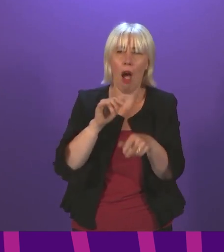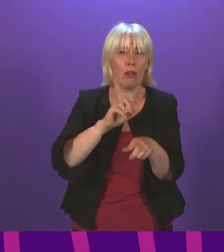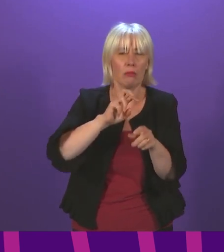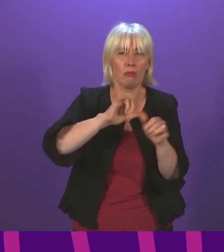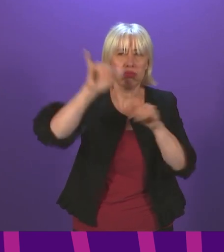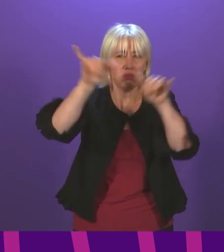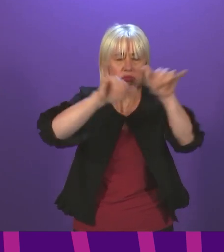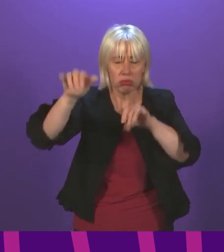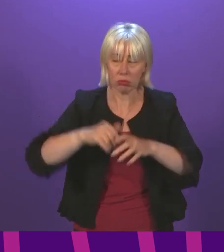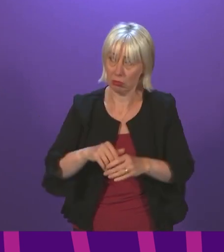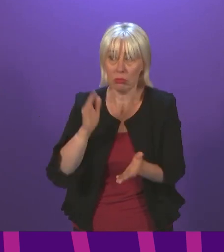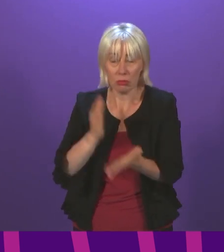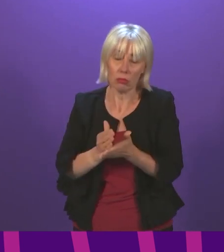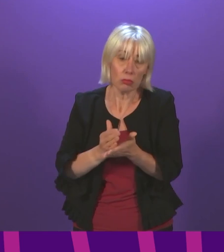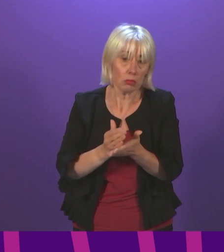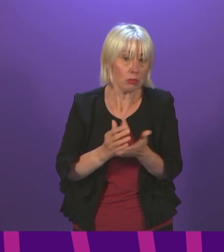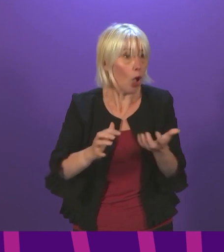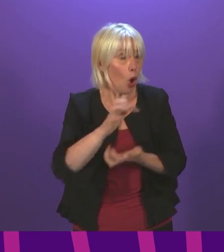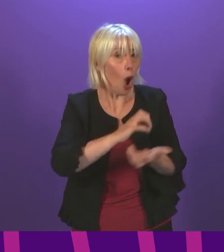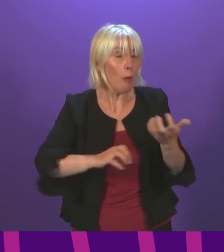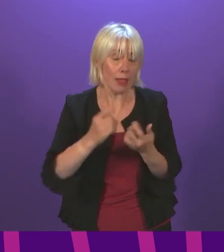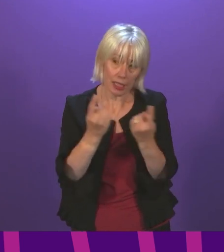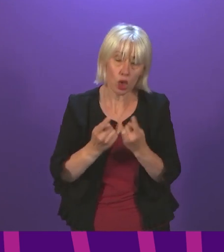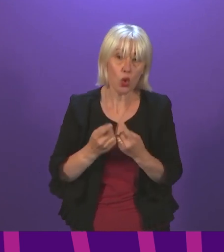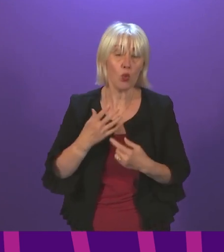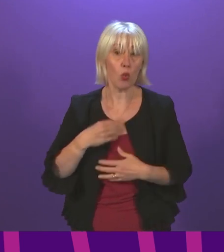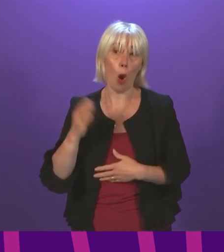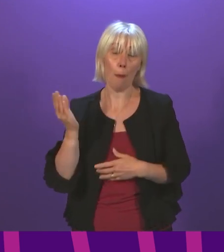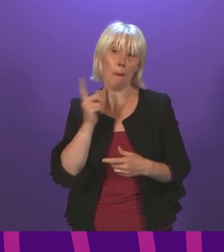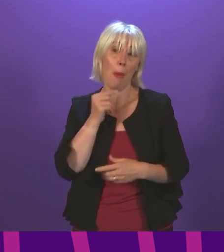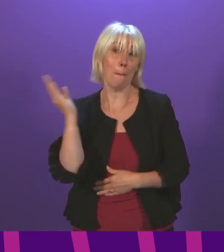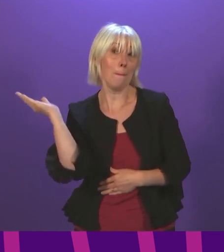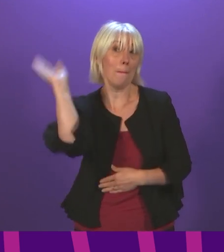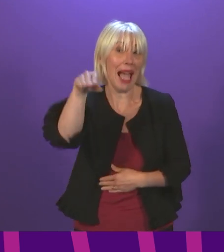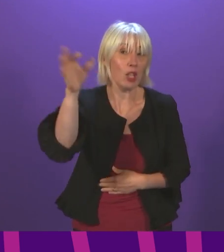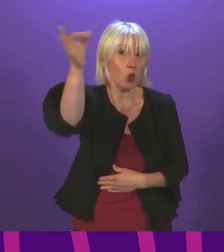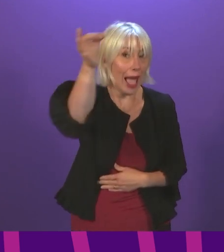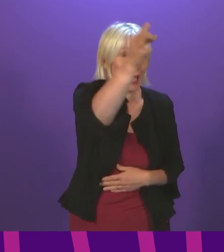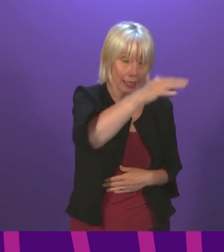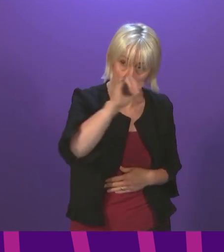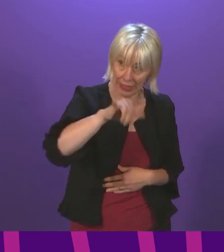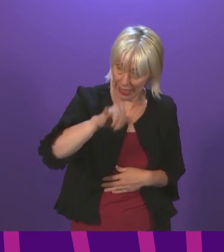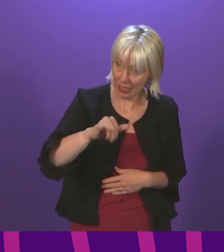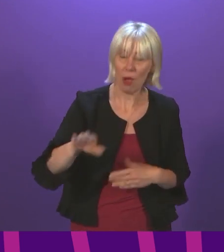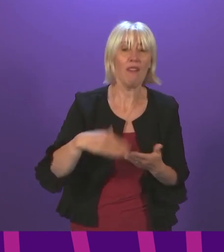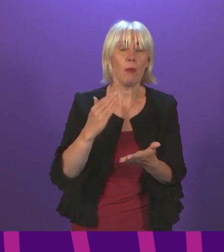complex issues where, of course, we want to see repopulation of our islands, but we've also got to make sure that there are sustainable services that support the